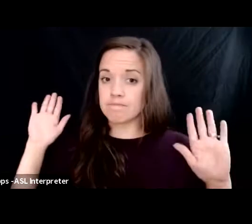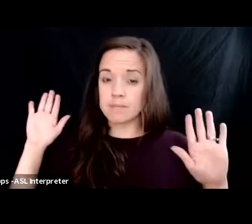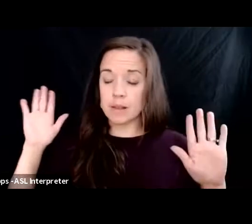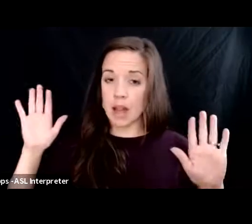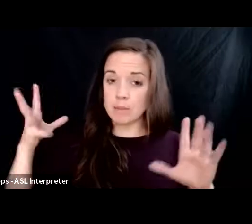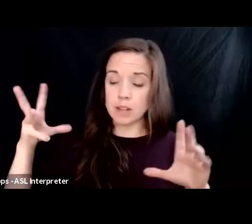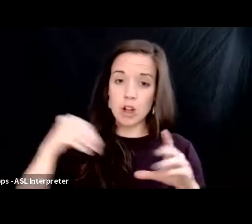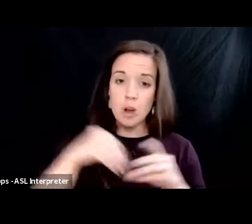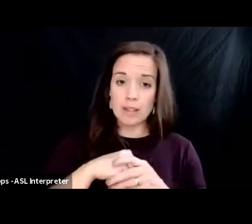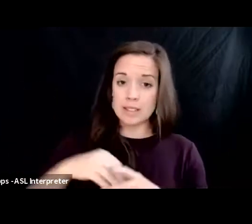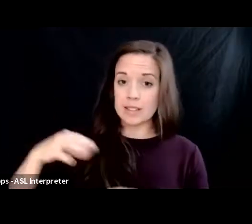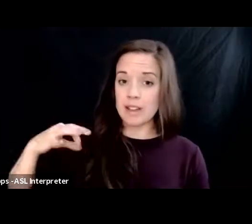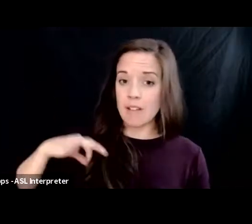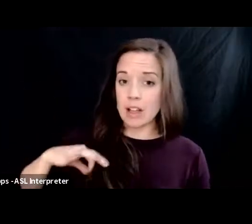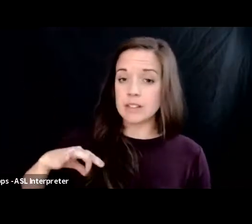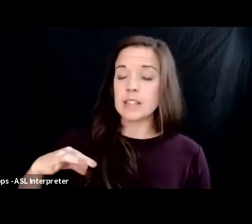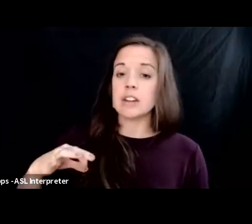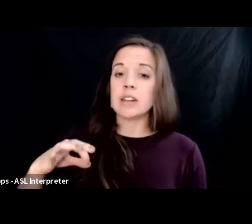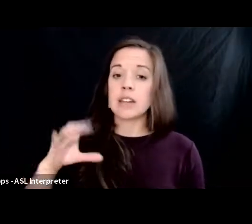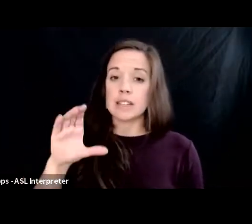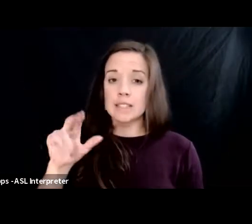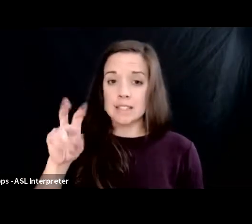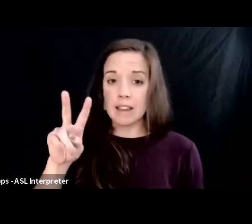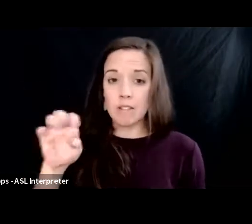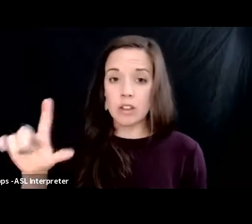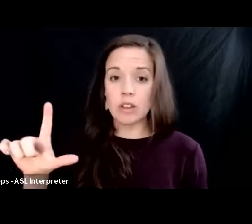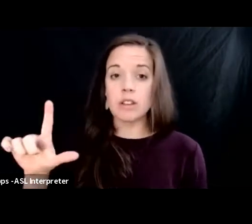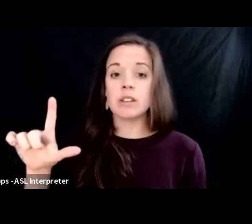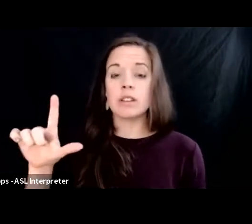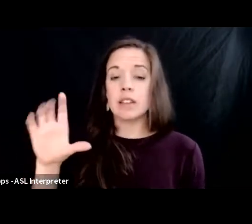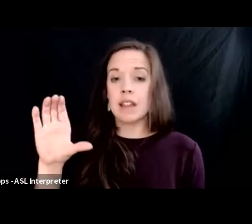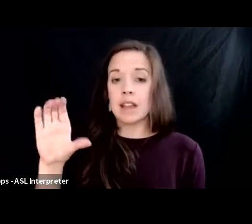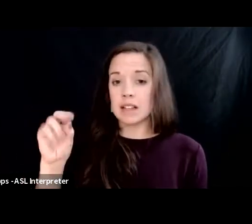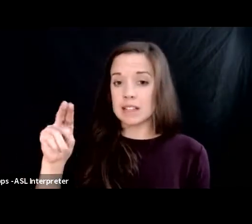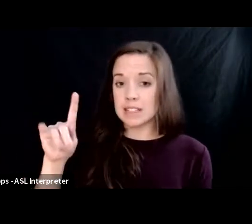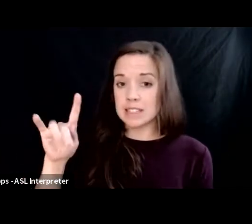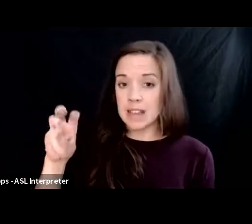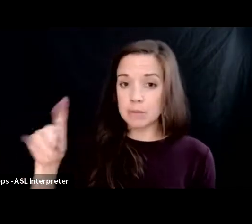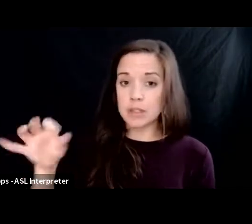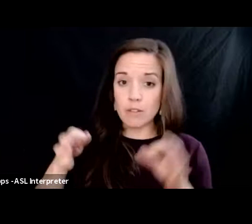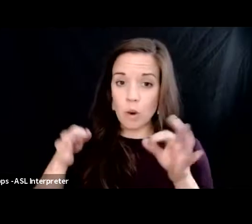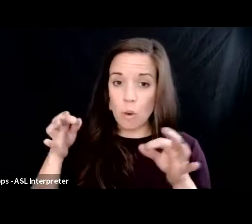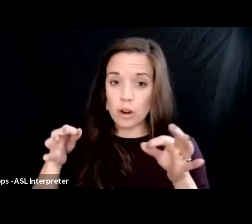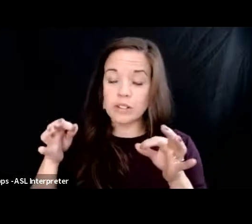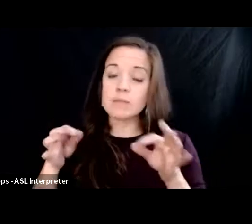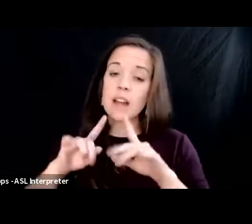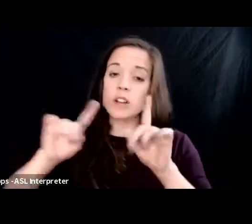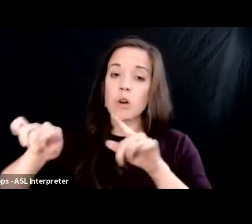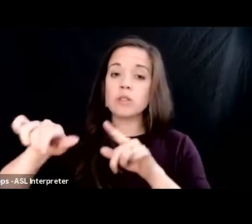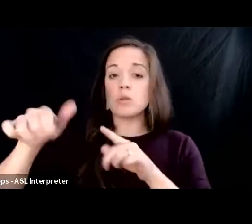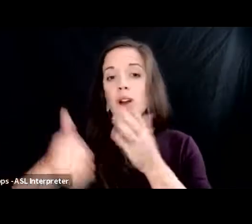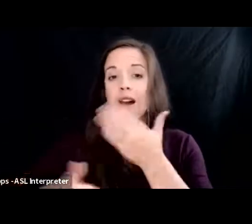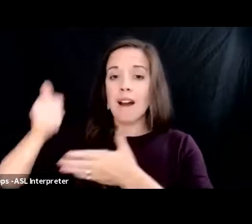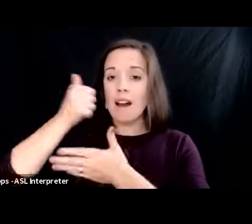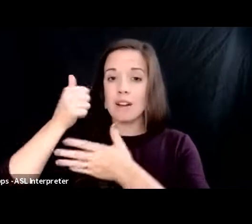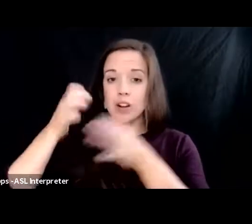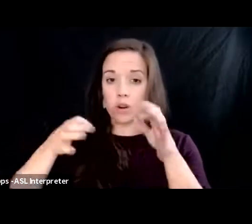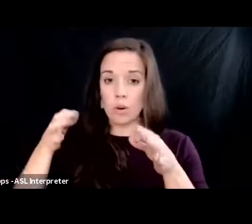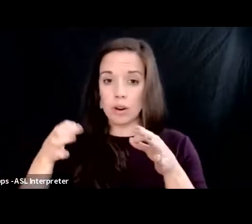civil contempt of court and contest those orders to a higher court which is